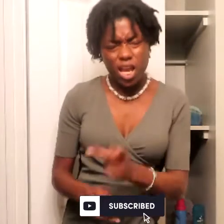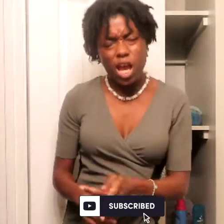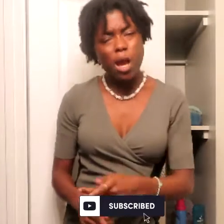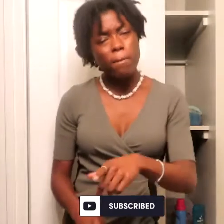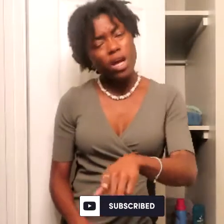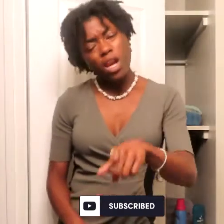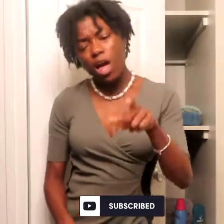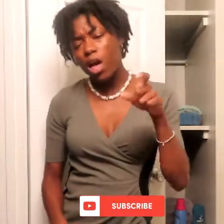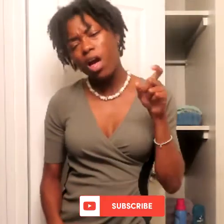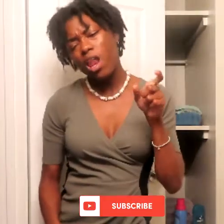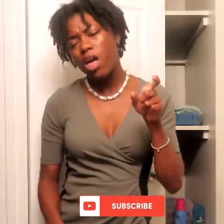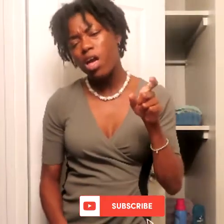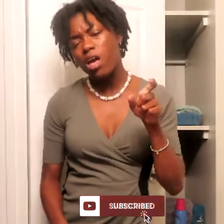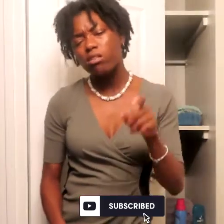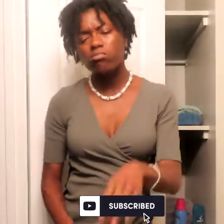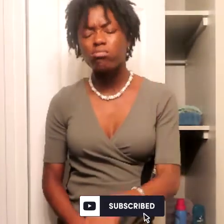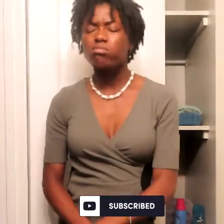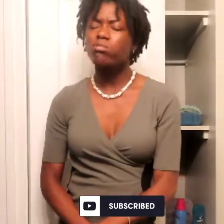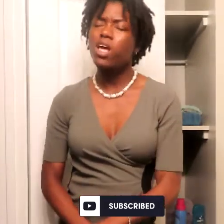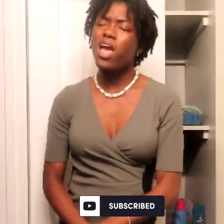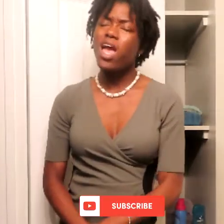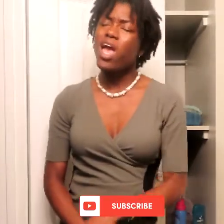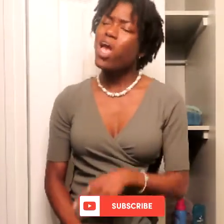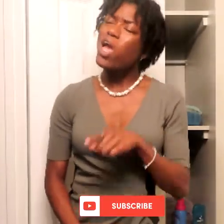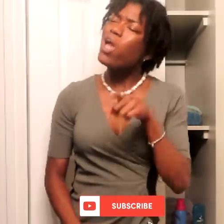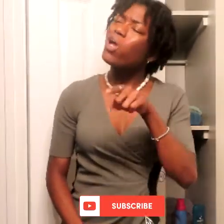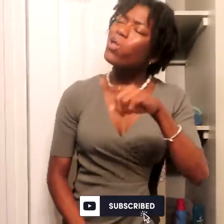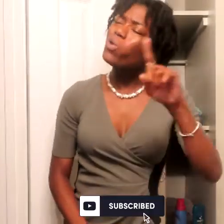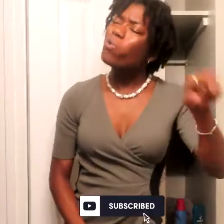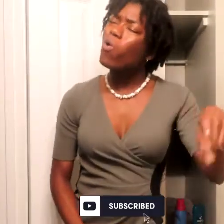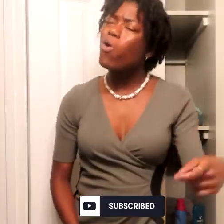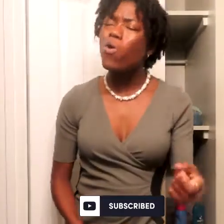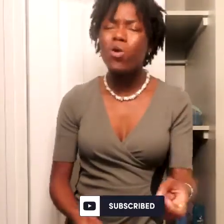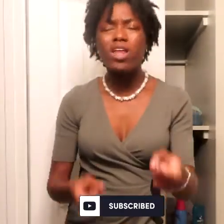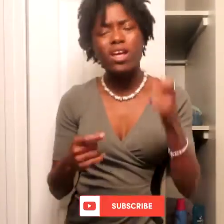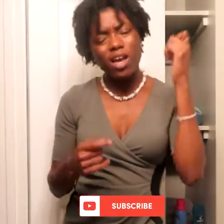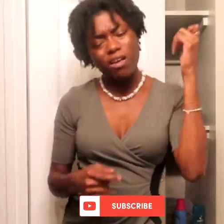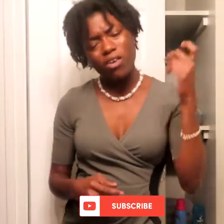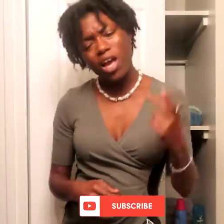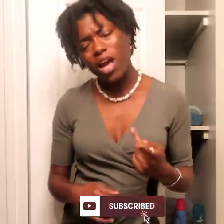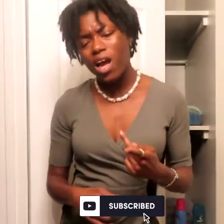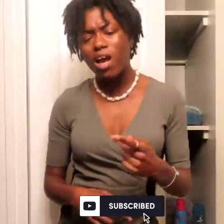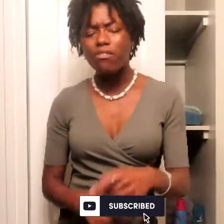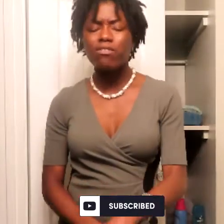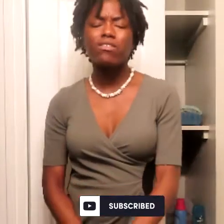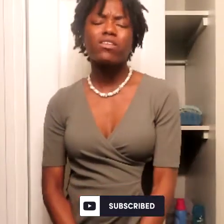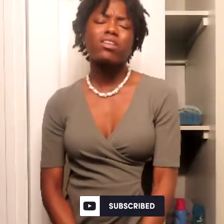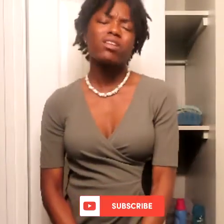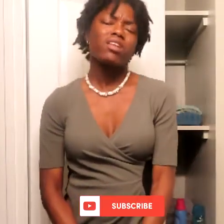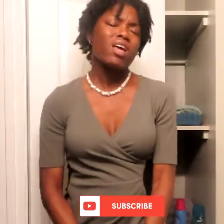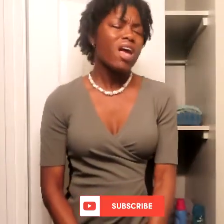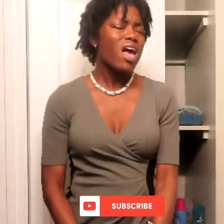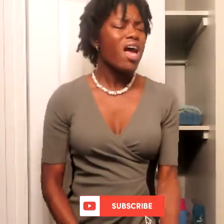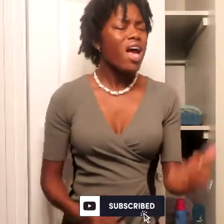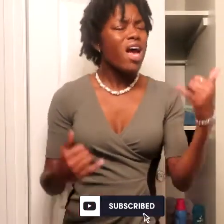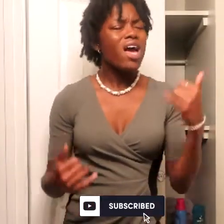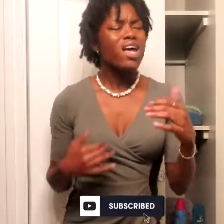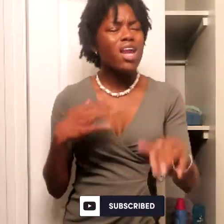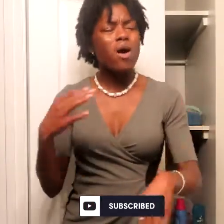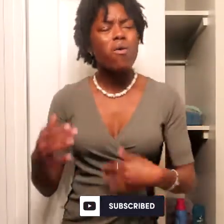can't take my heart in And you only gave half And now